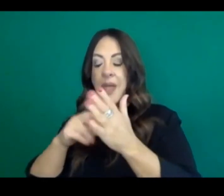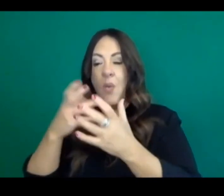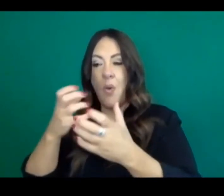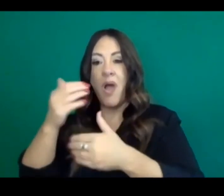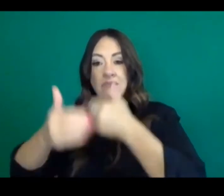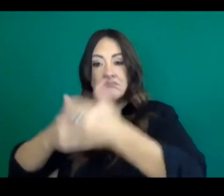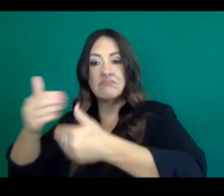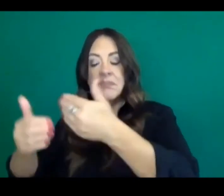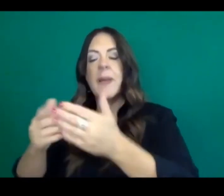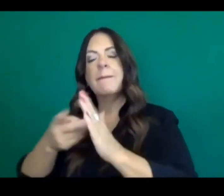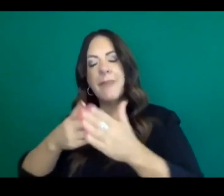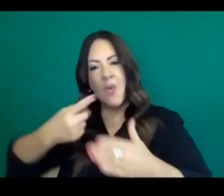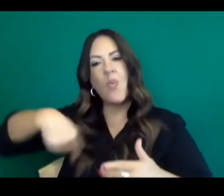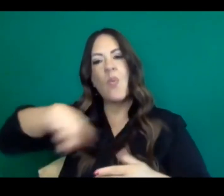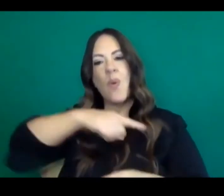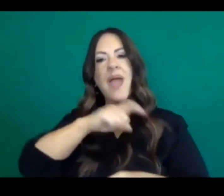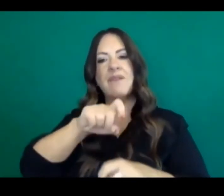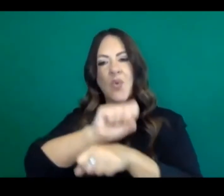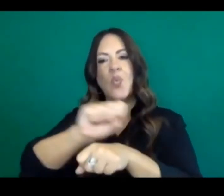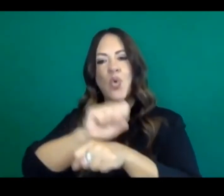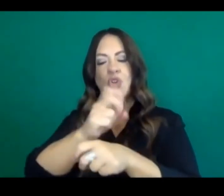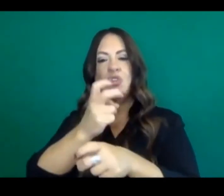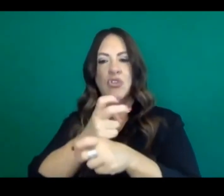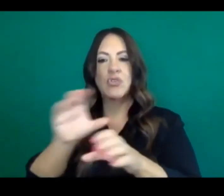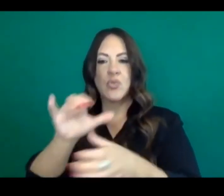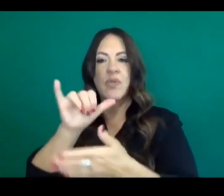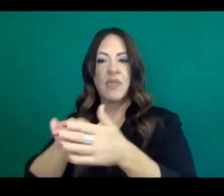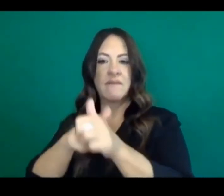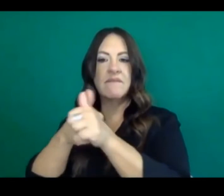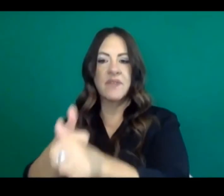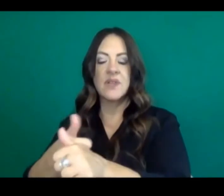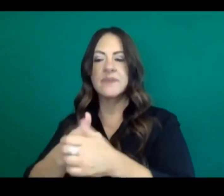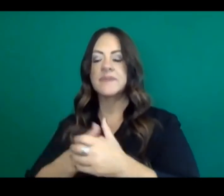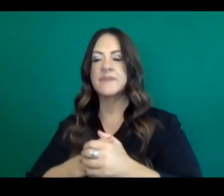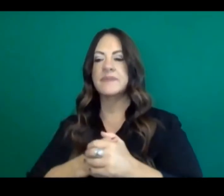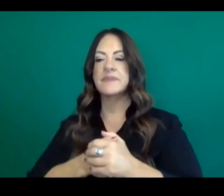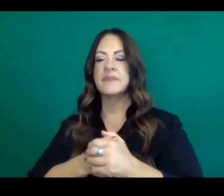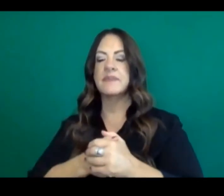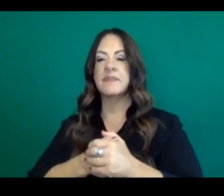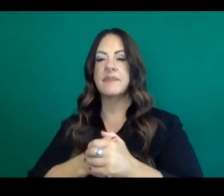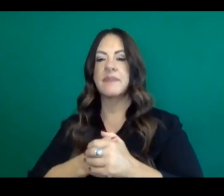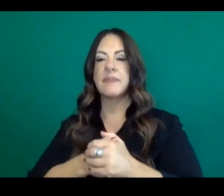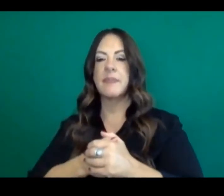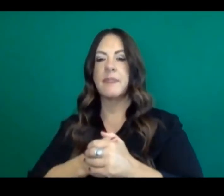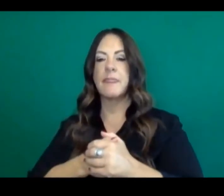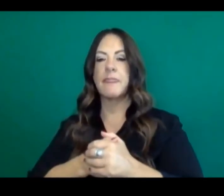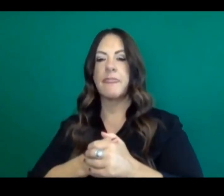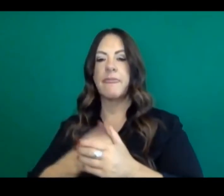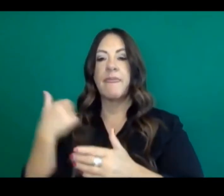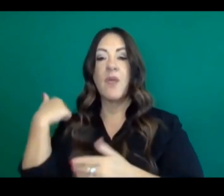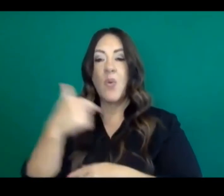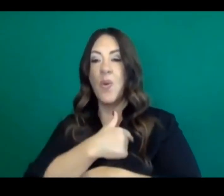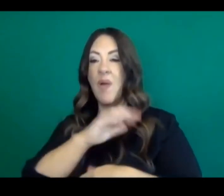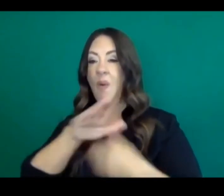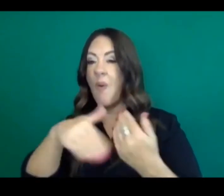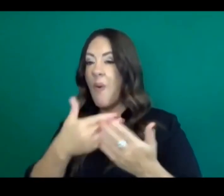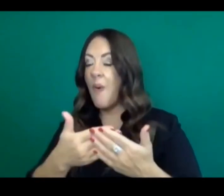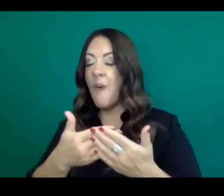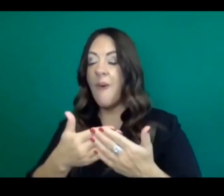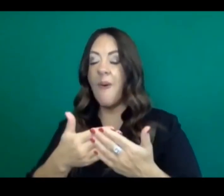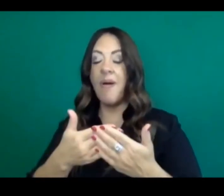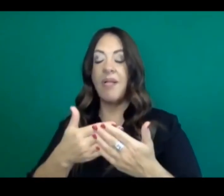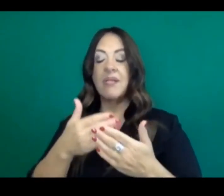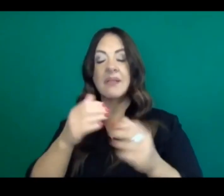bit. Uh, this is an opportunity for us either to together lose some of the gains that we've made or together really